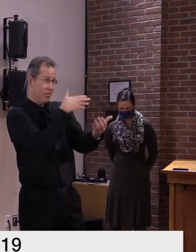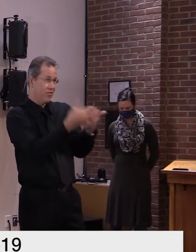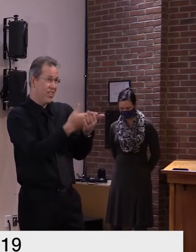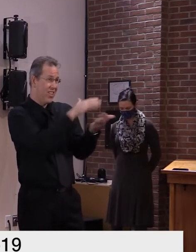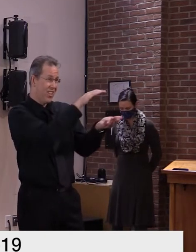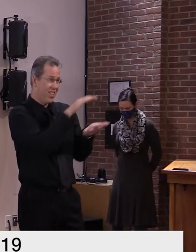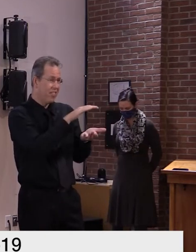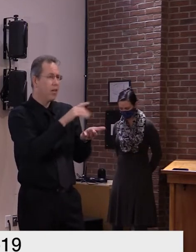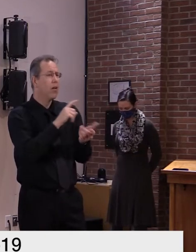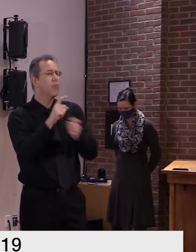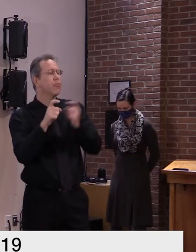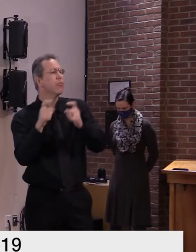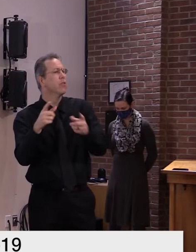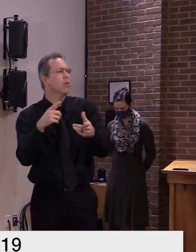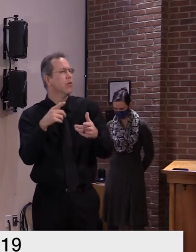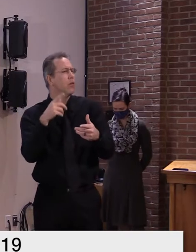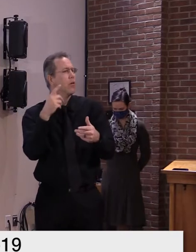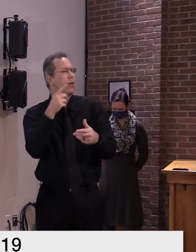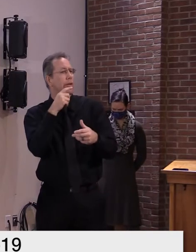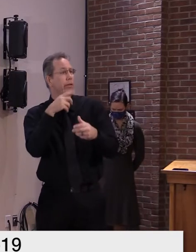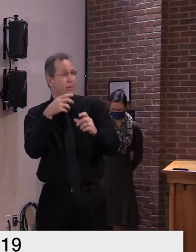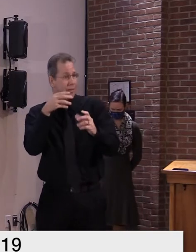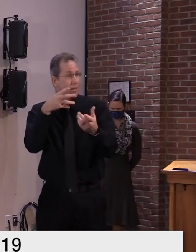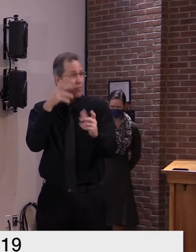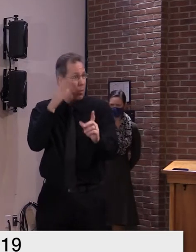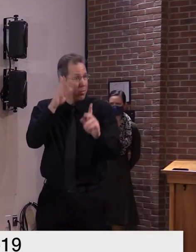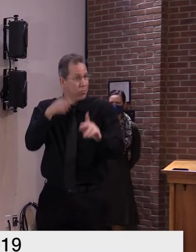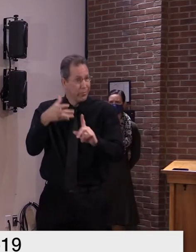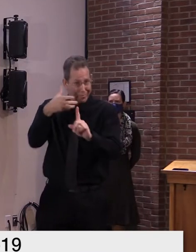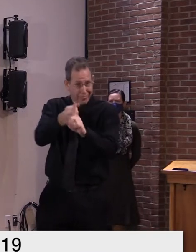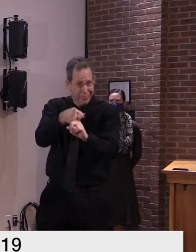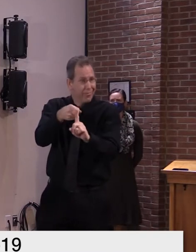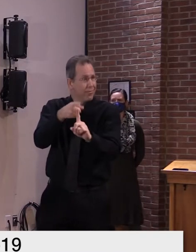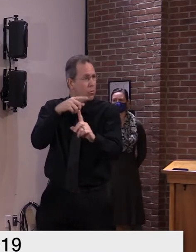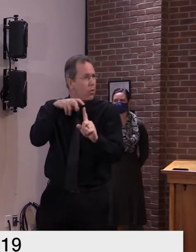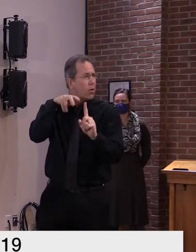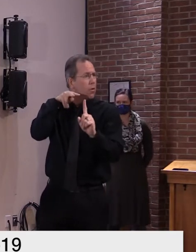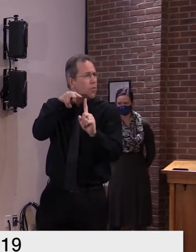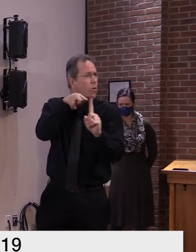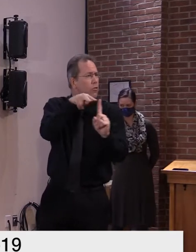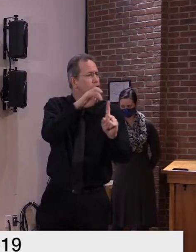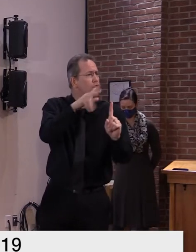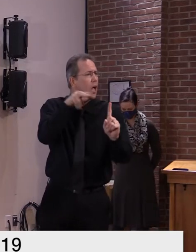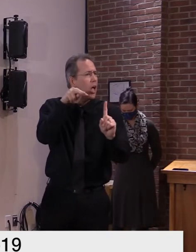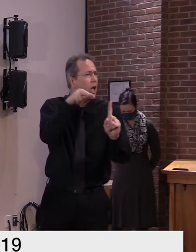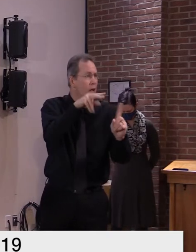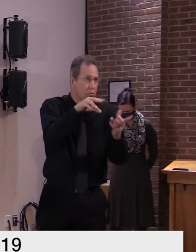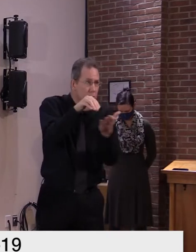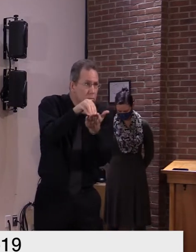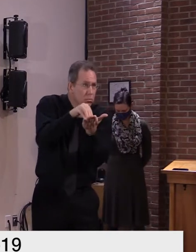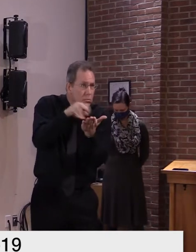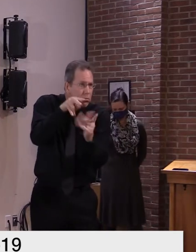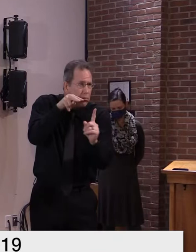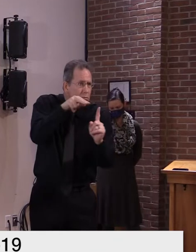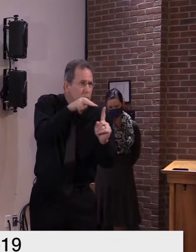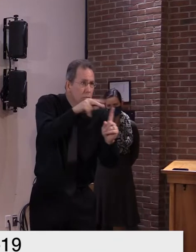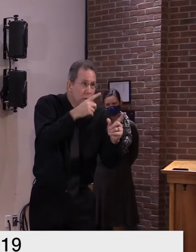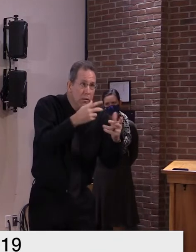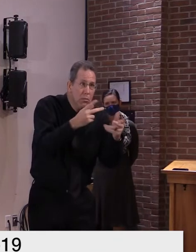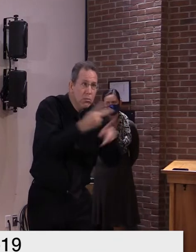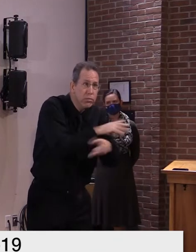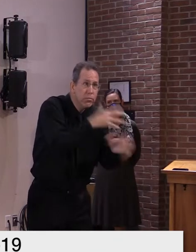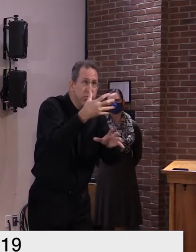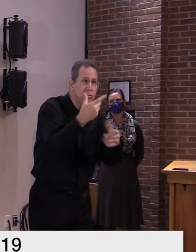non-double-binded study in effect um what we'd be definitely